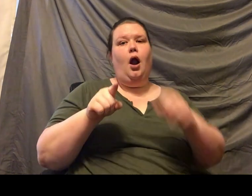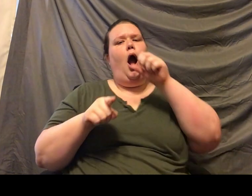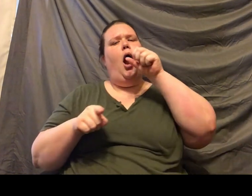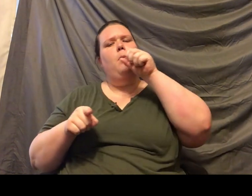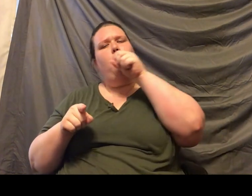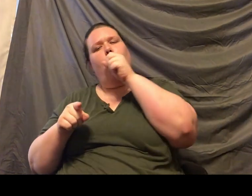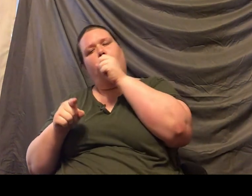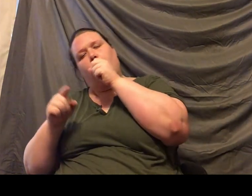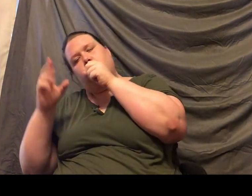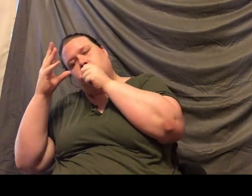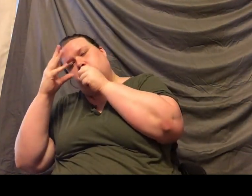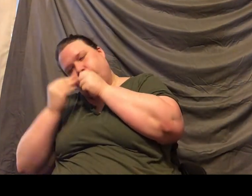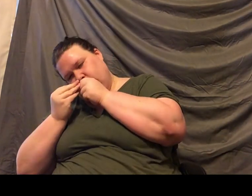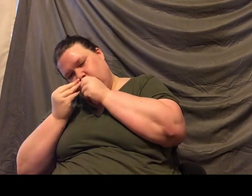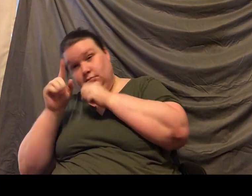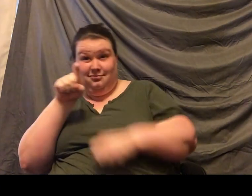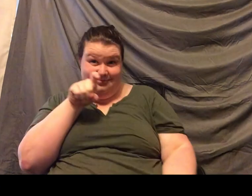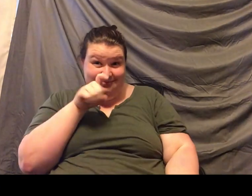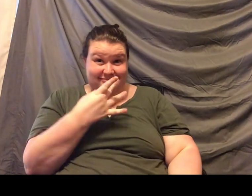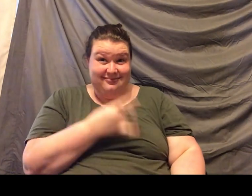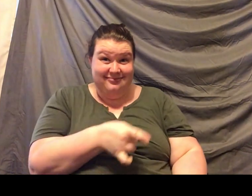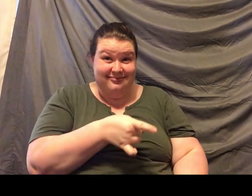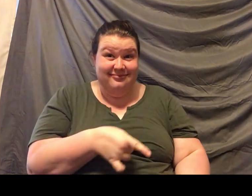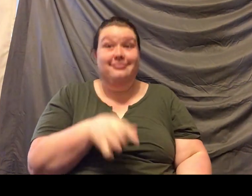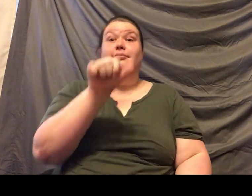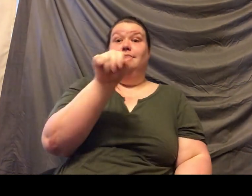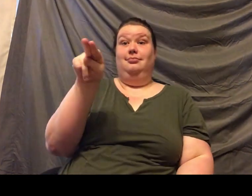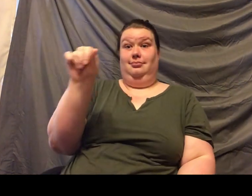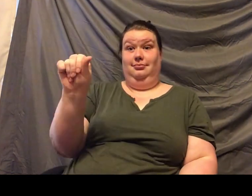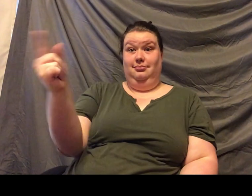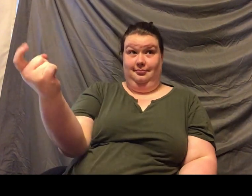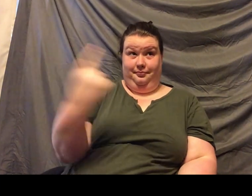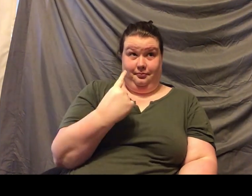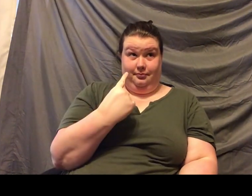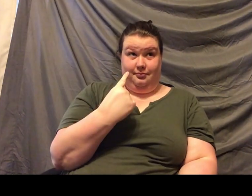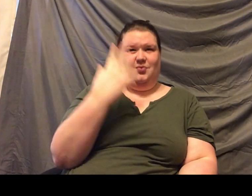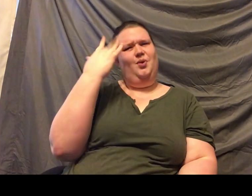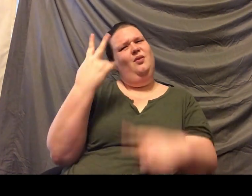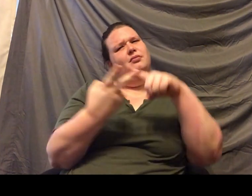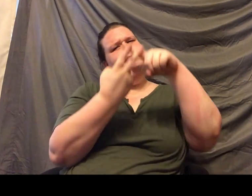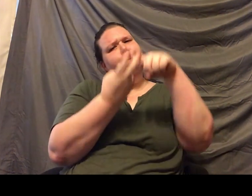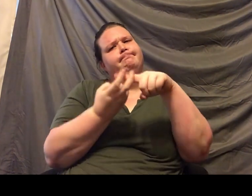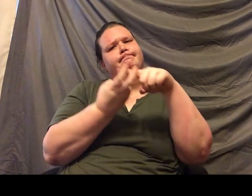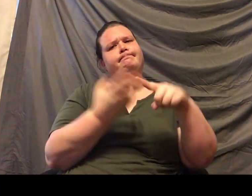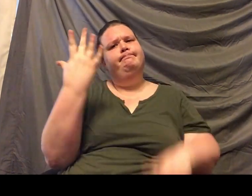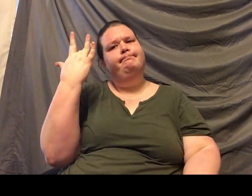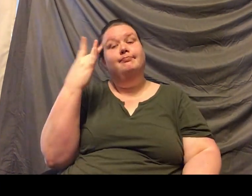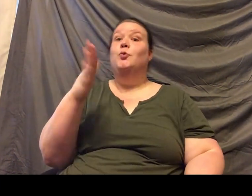with that in your mouth? Is that good? All right. Anna is also asking us a question. Why do they hang upside down? That is a really great